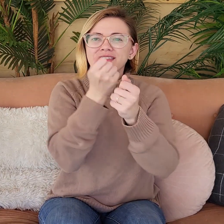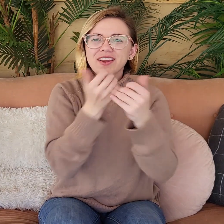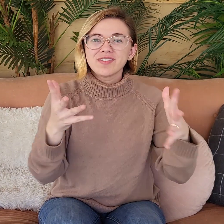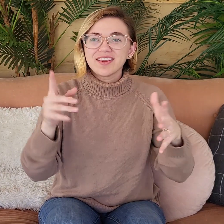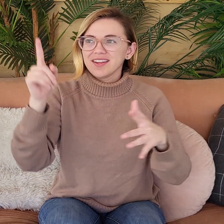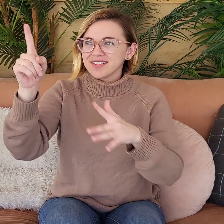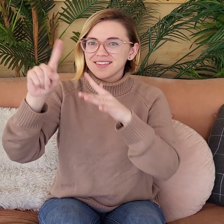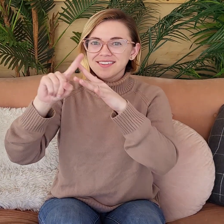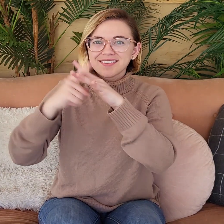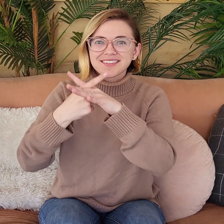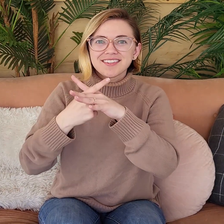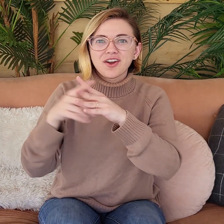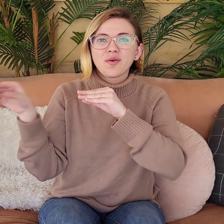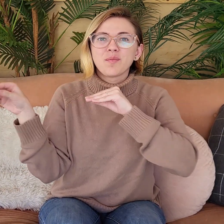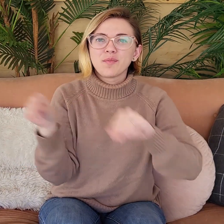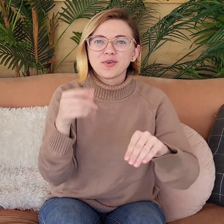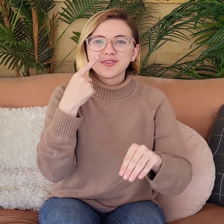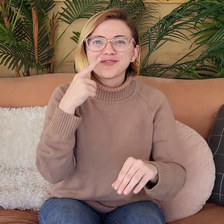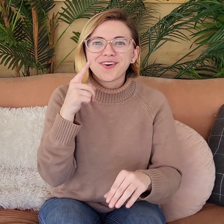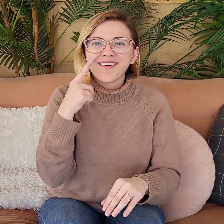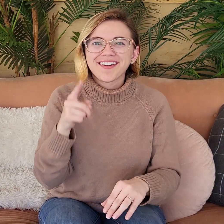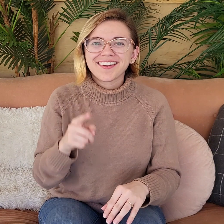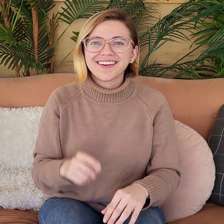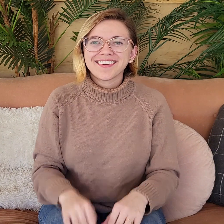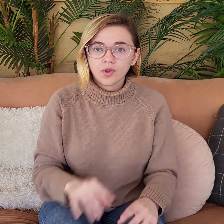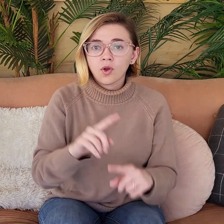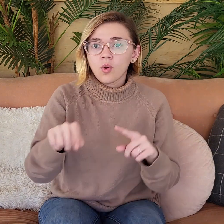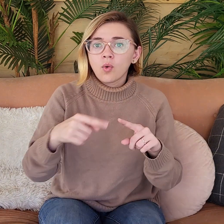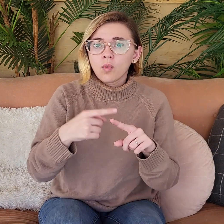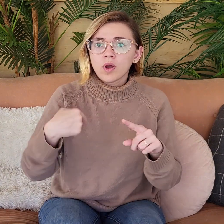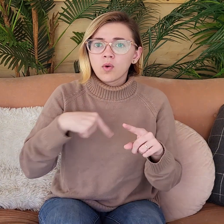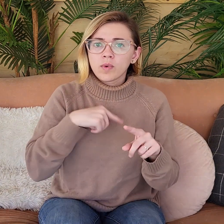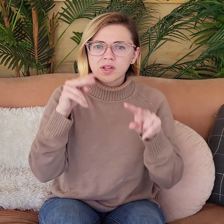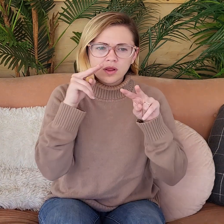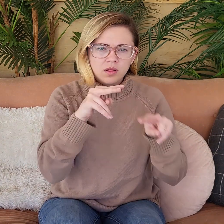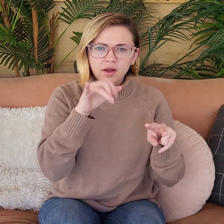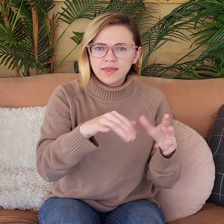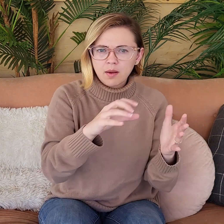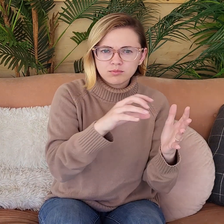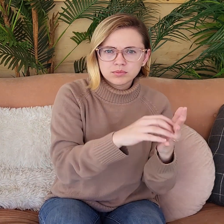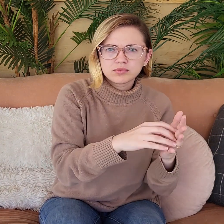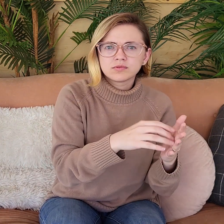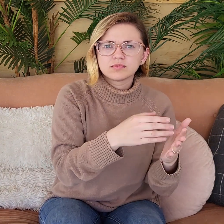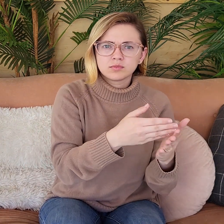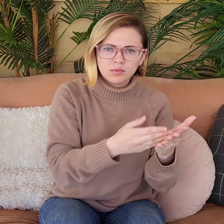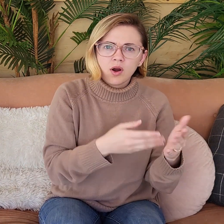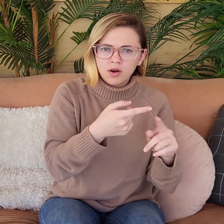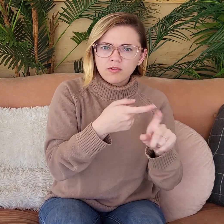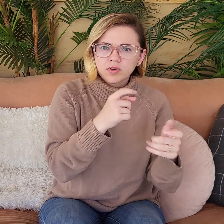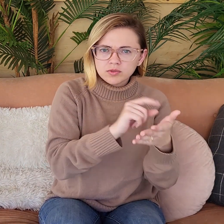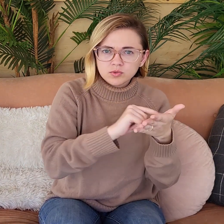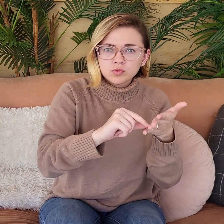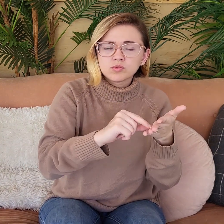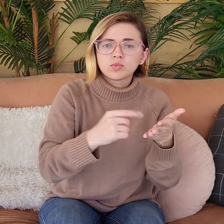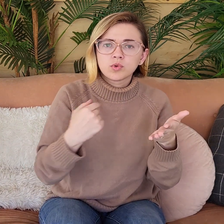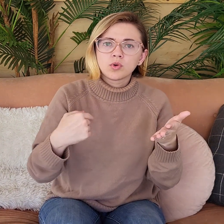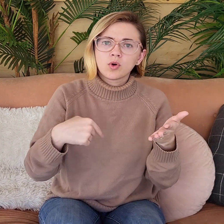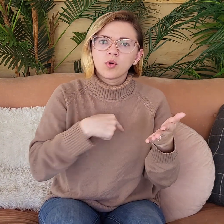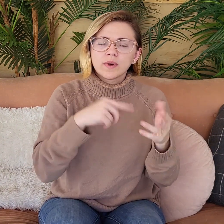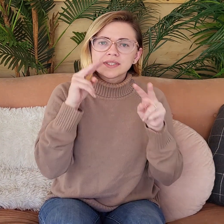sun, the earth, everything. He set it into motion for us. Now, when we look at part of